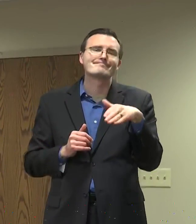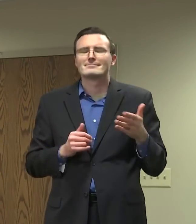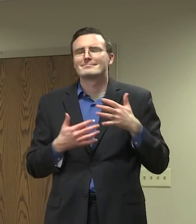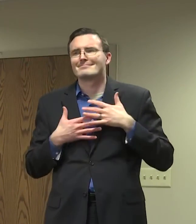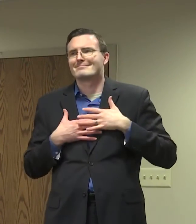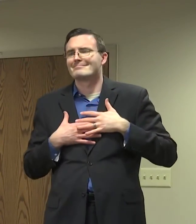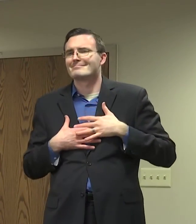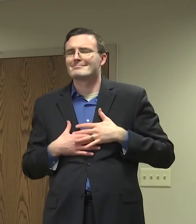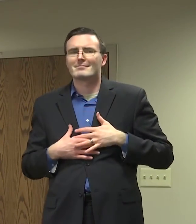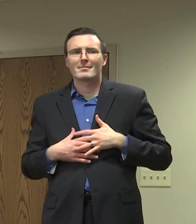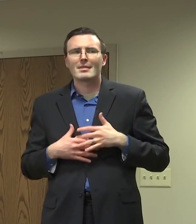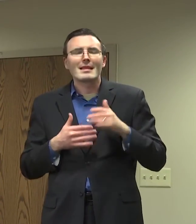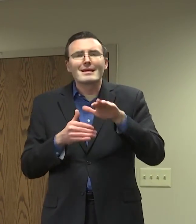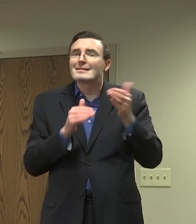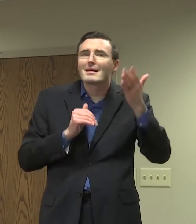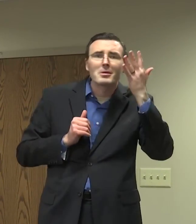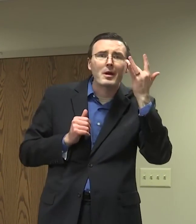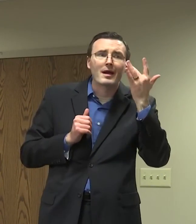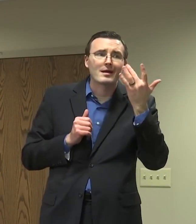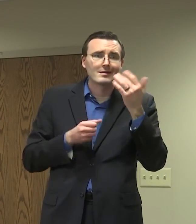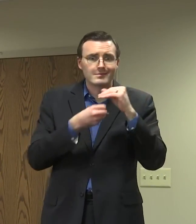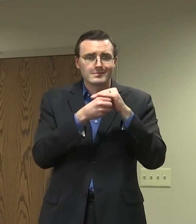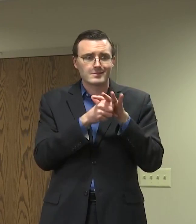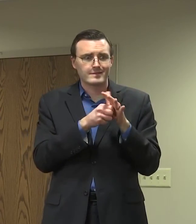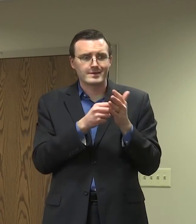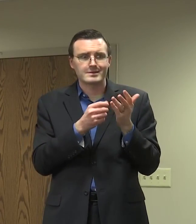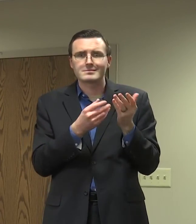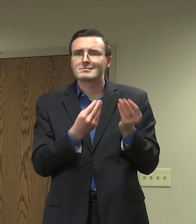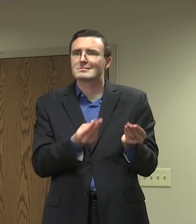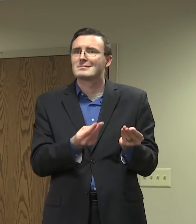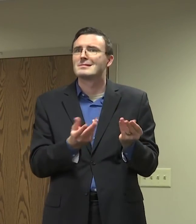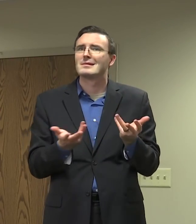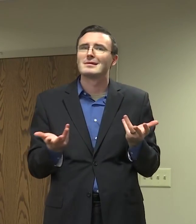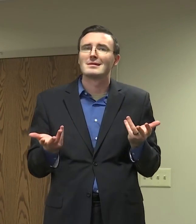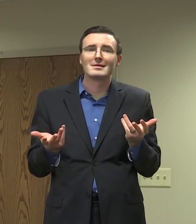That seriously. Your own health, your family's health, and all of our health.